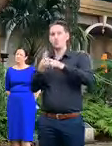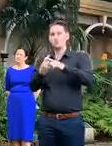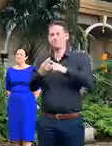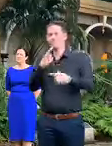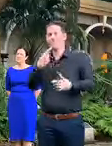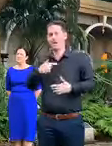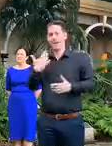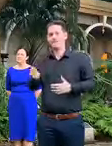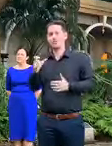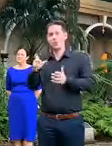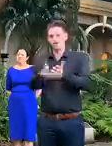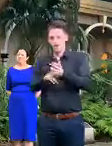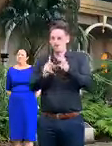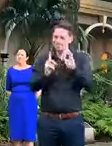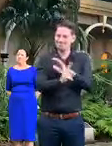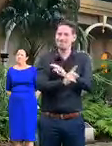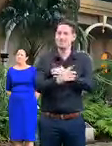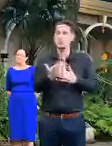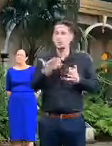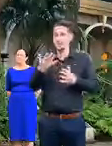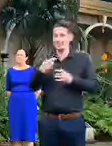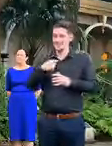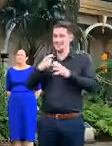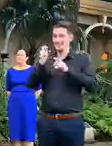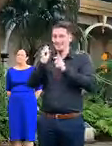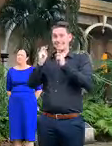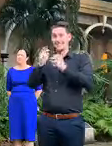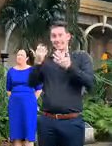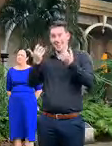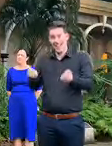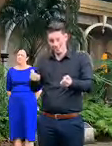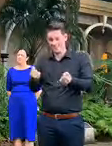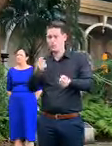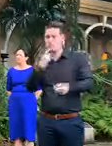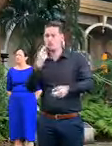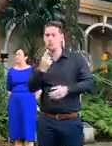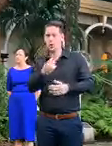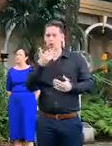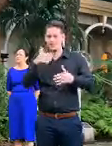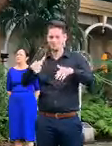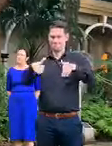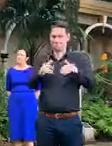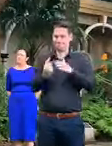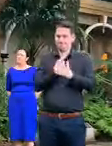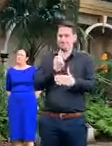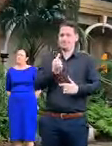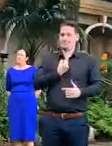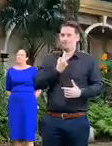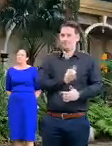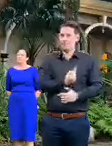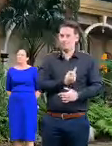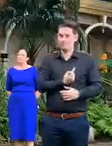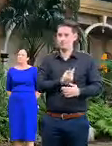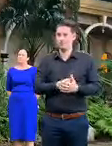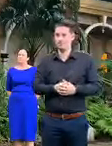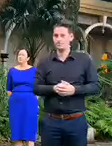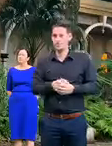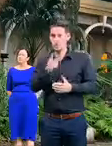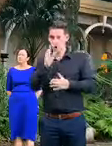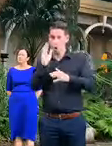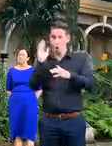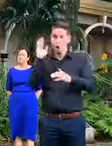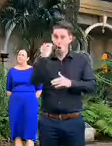So as soon as someone does the test on you, you'll be told you must isolate yourself. You must go